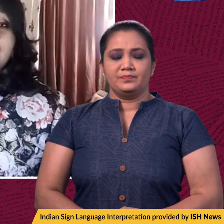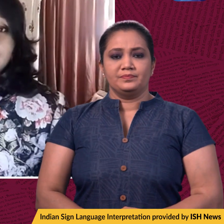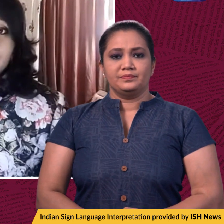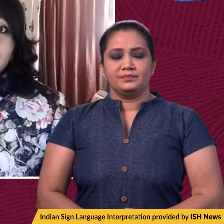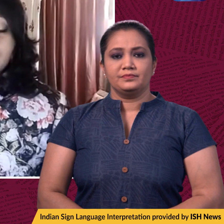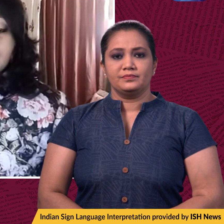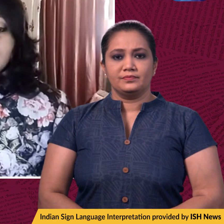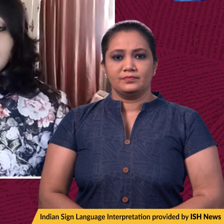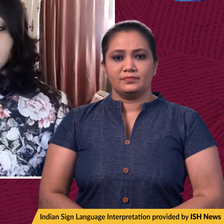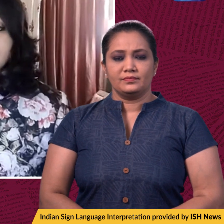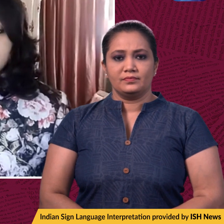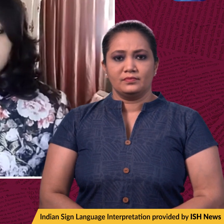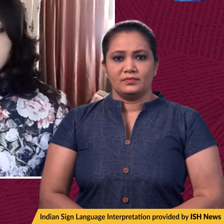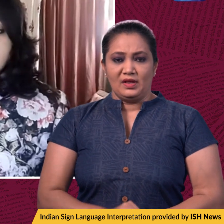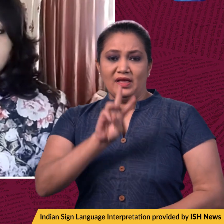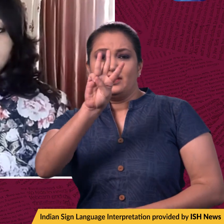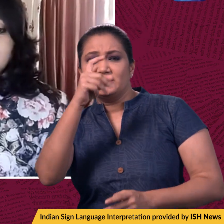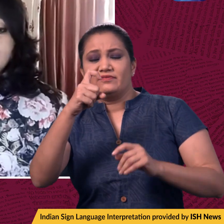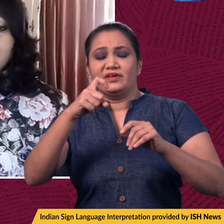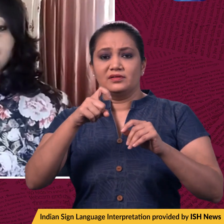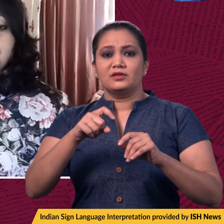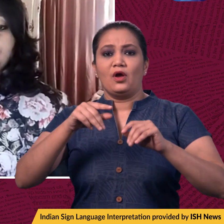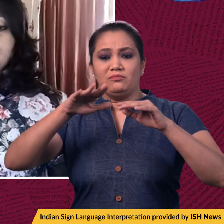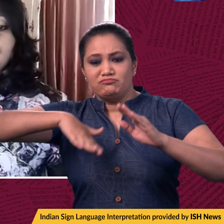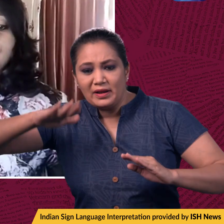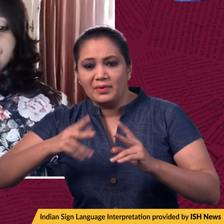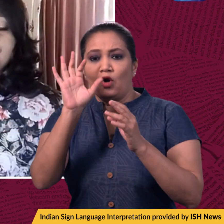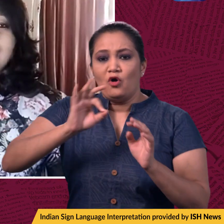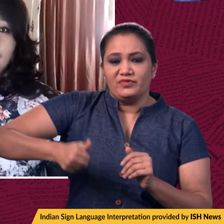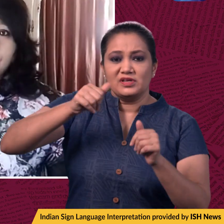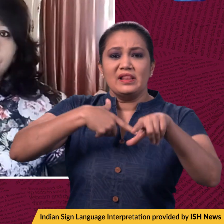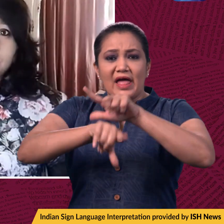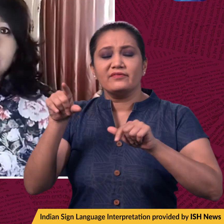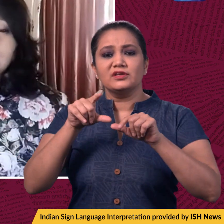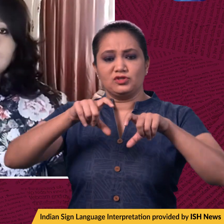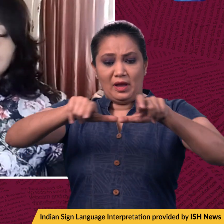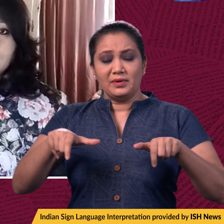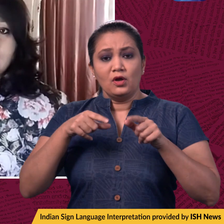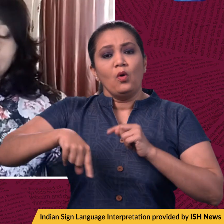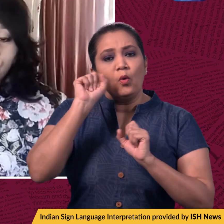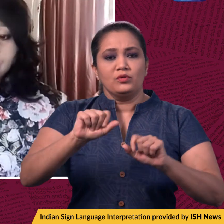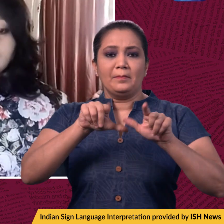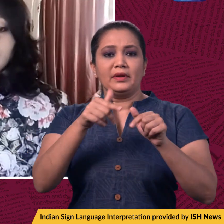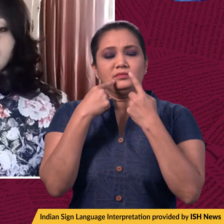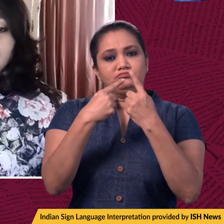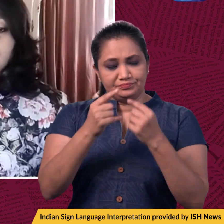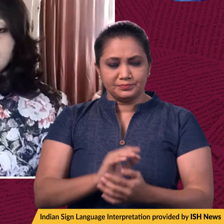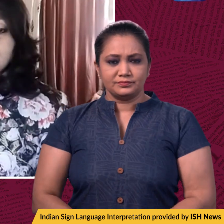having said, in the 37th meeting of the Parliamentary Official Language Committee. He said this, I quote, Prime Minister